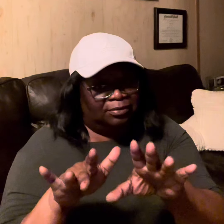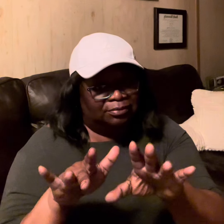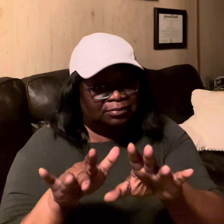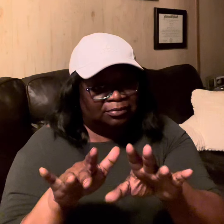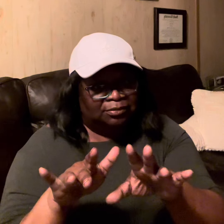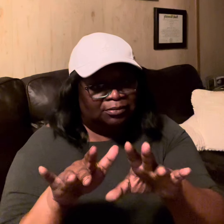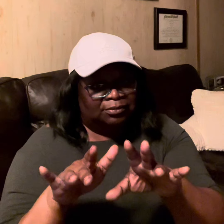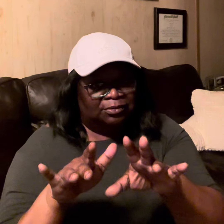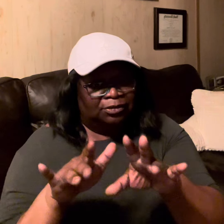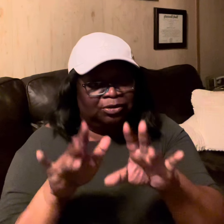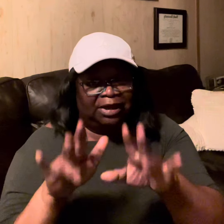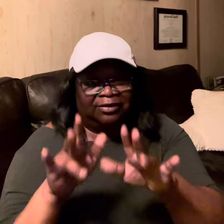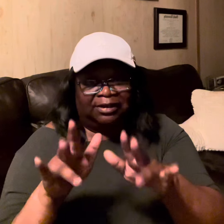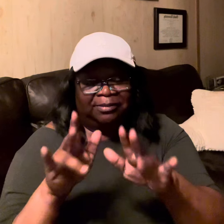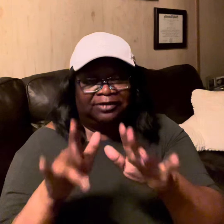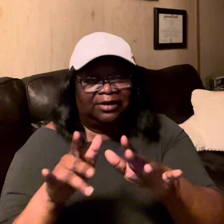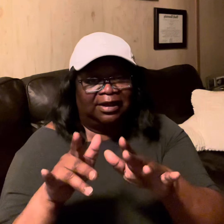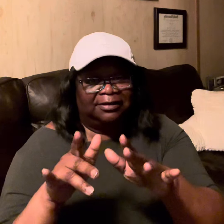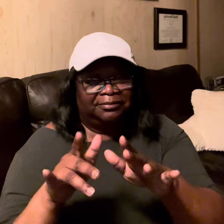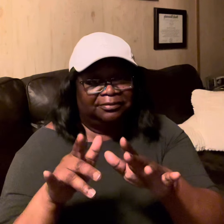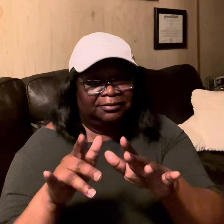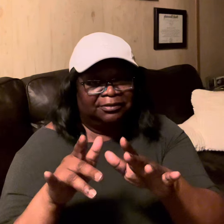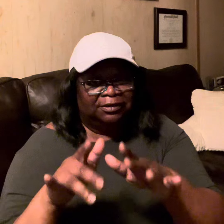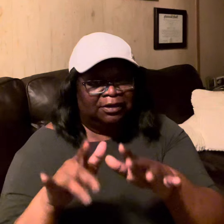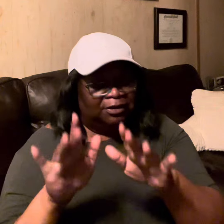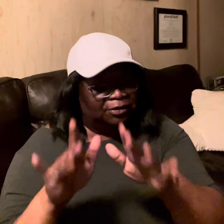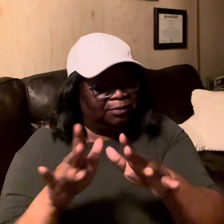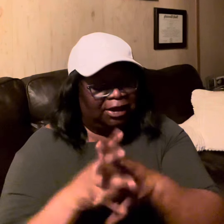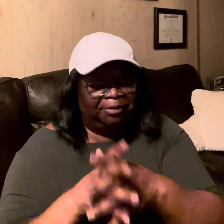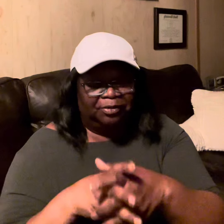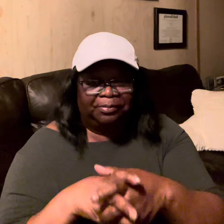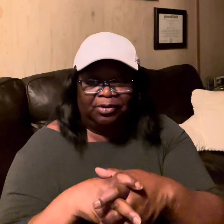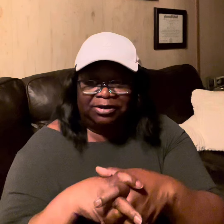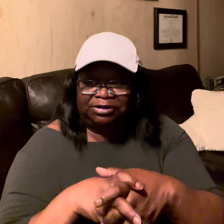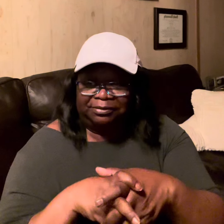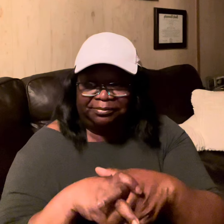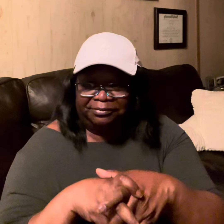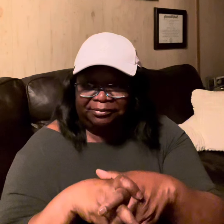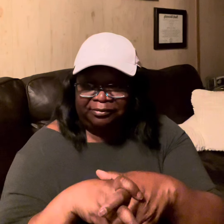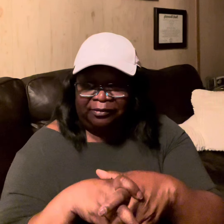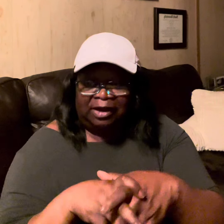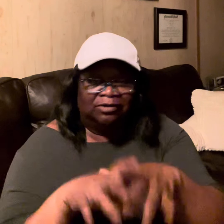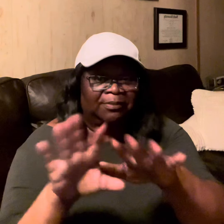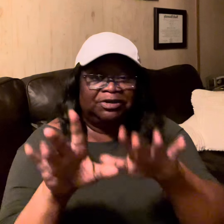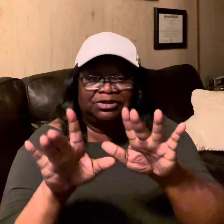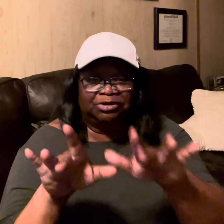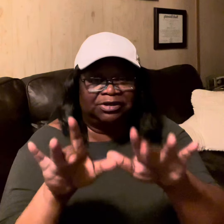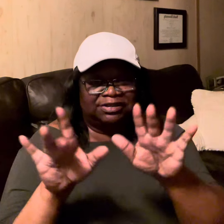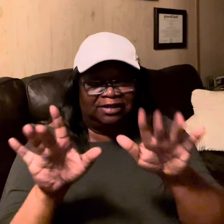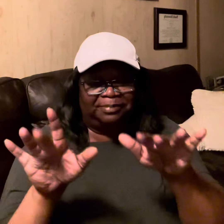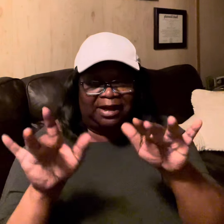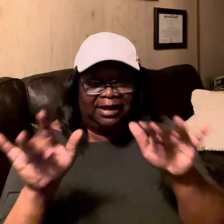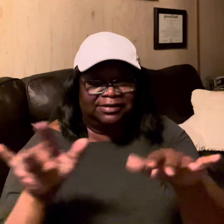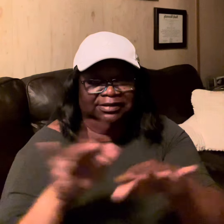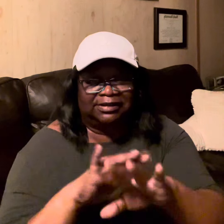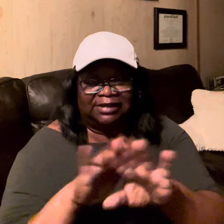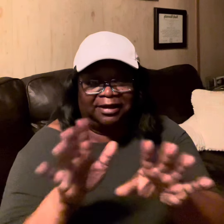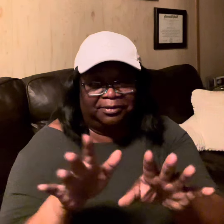who got something to say don't make me report you no I'm just do this stuff behind the scenes I ain't gonna